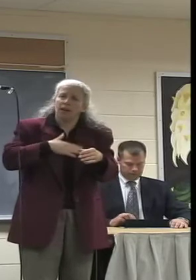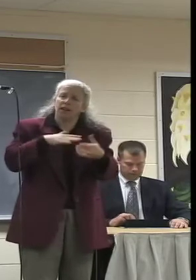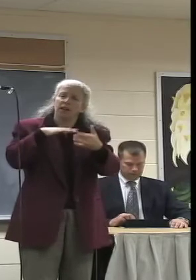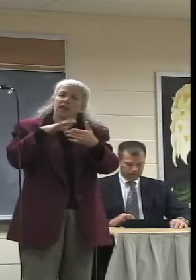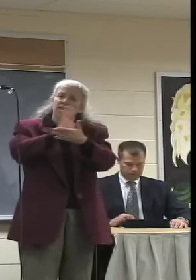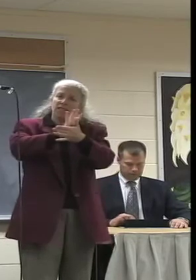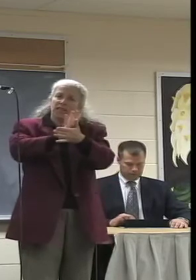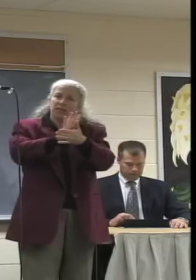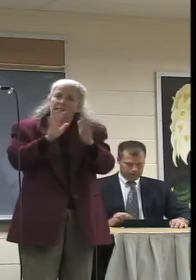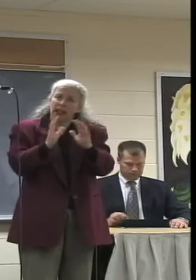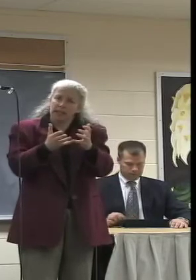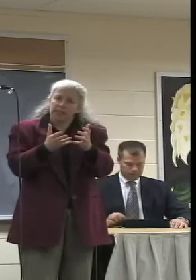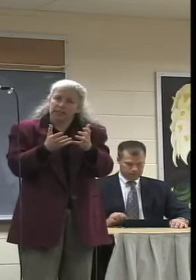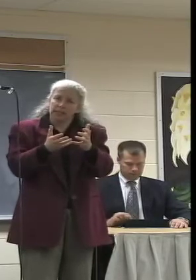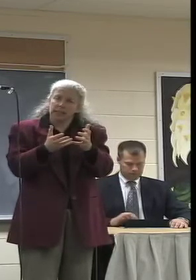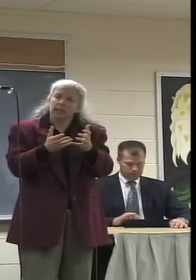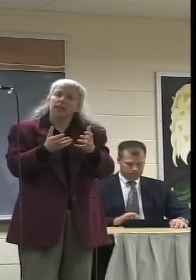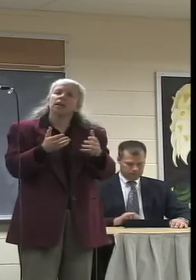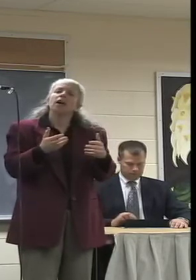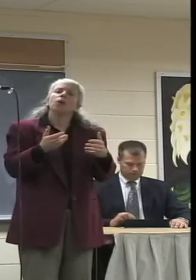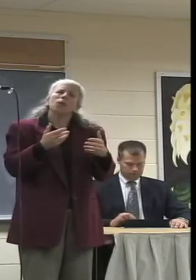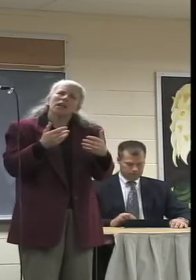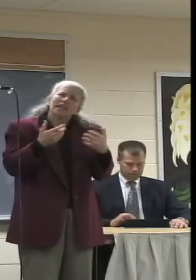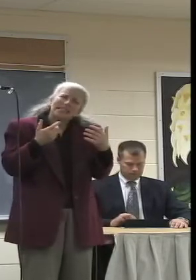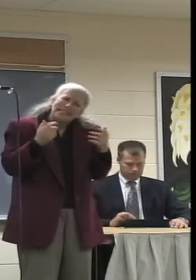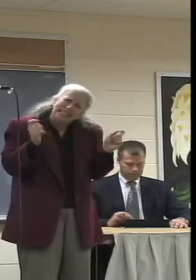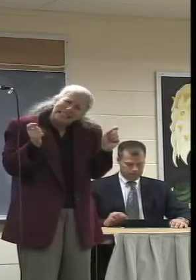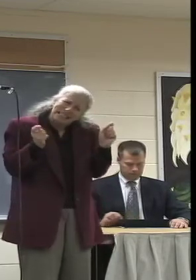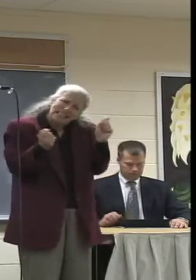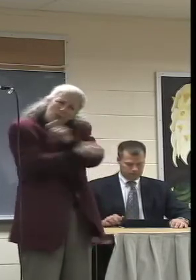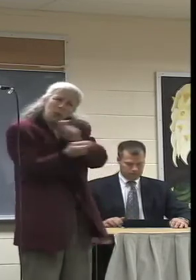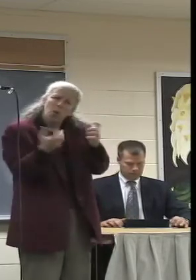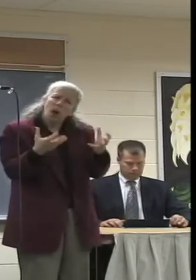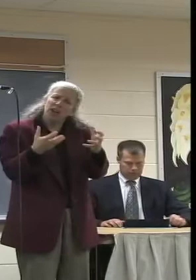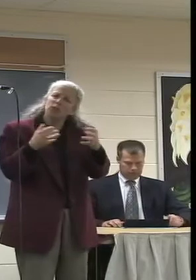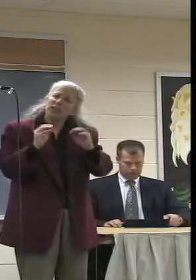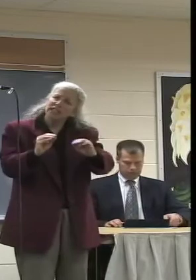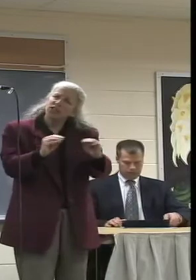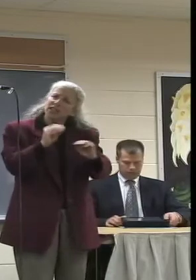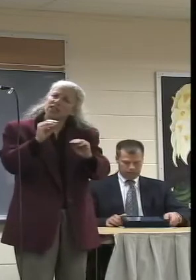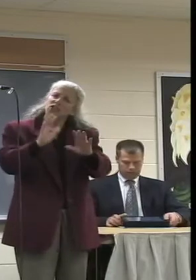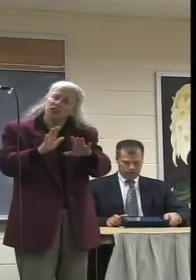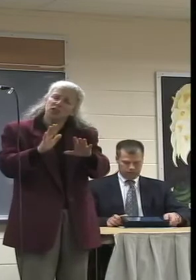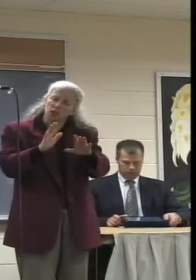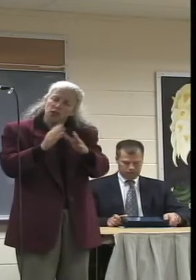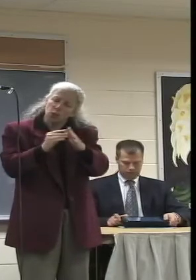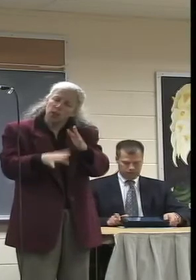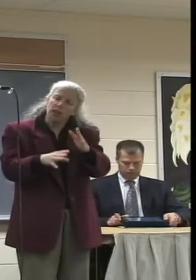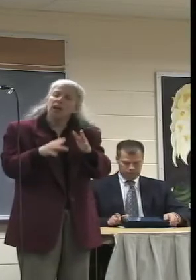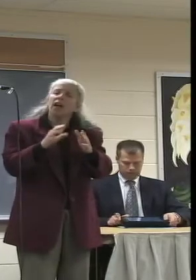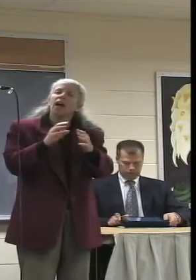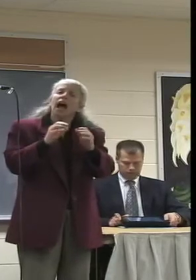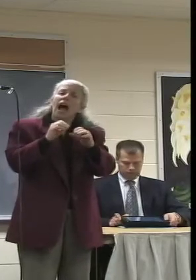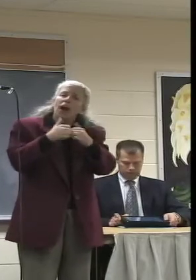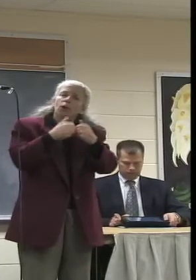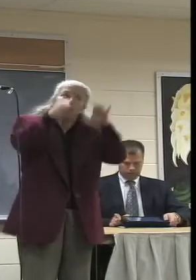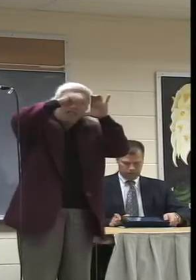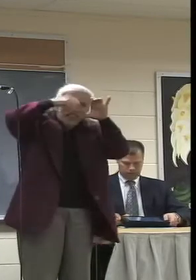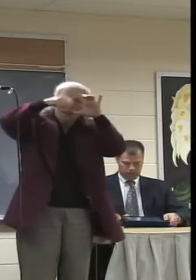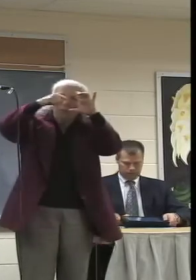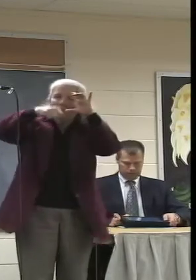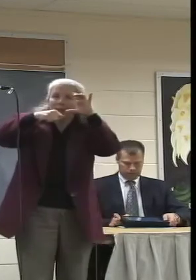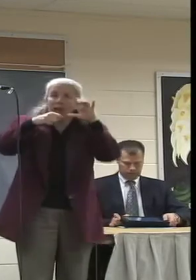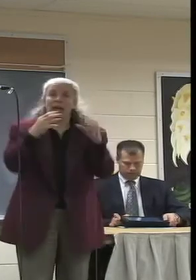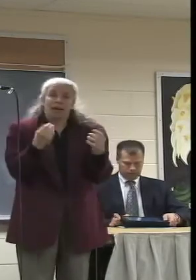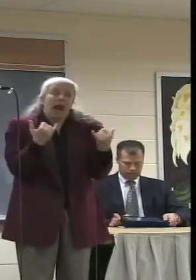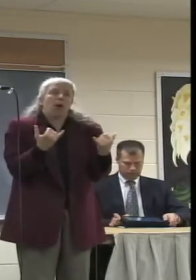and more oriented towards filmmaking, so that we finally got to a point where we could take this big step and actually start the Multimedia Production course, which is